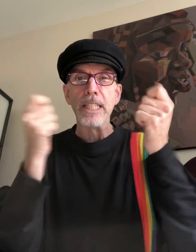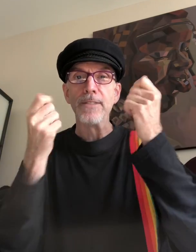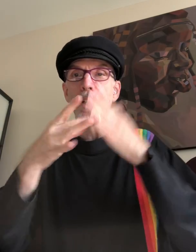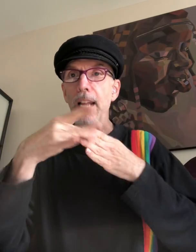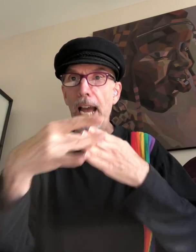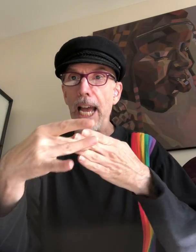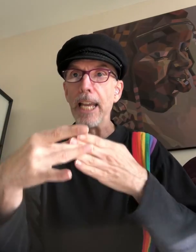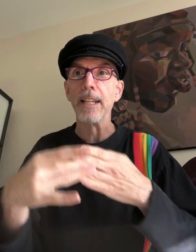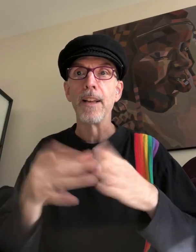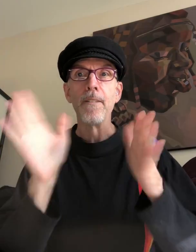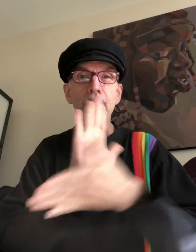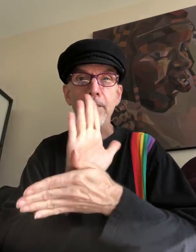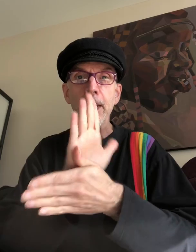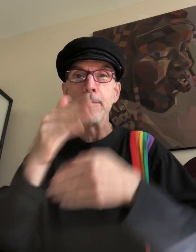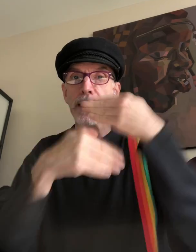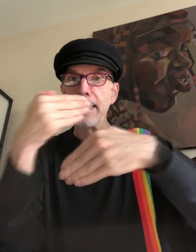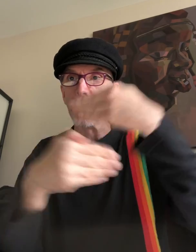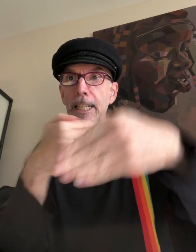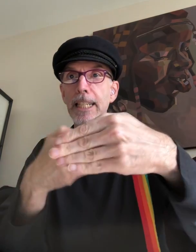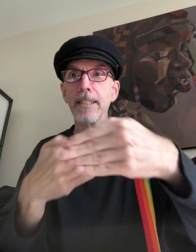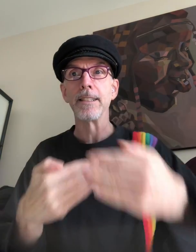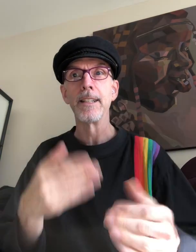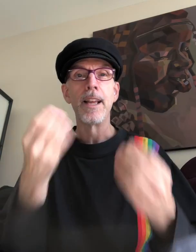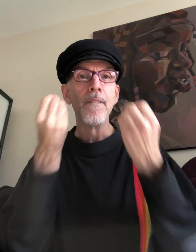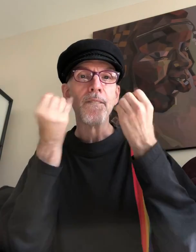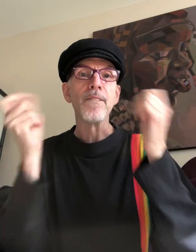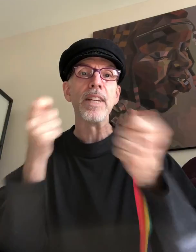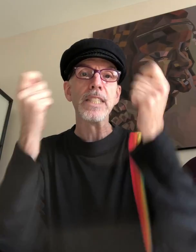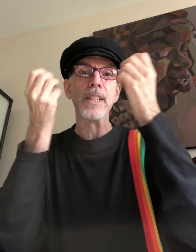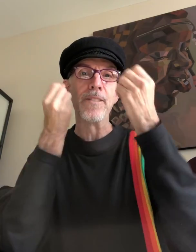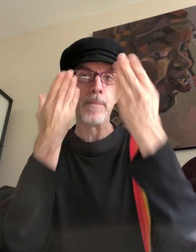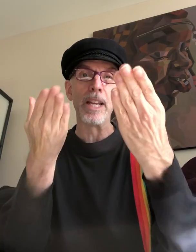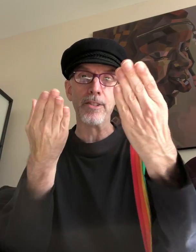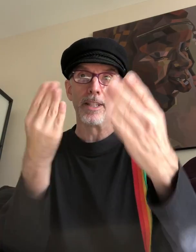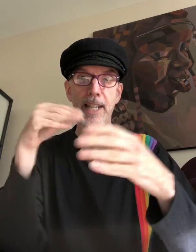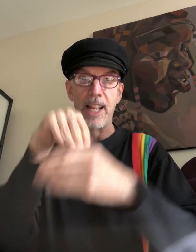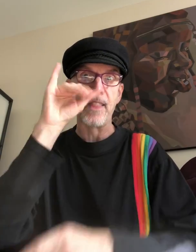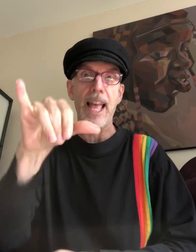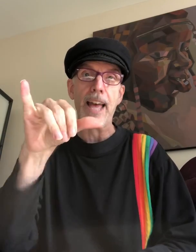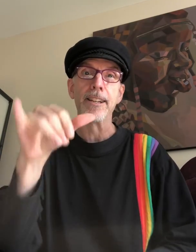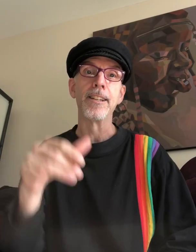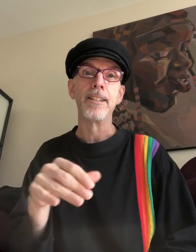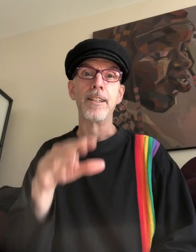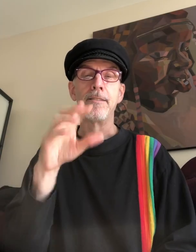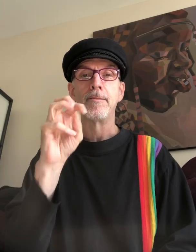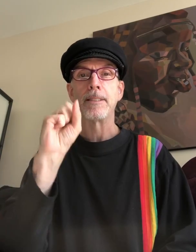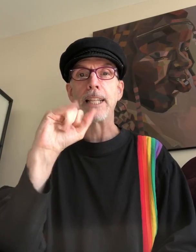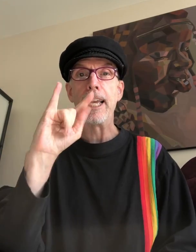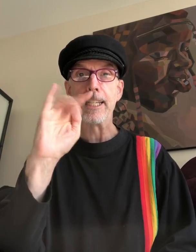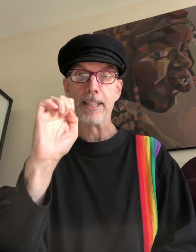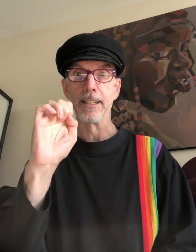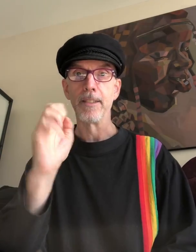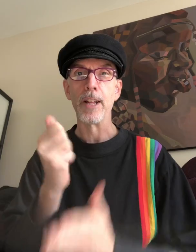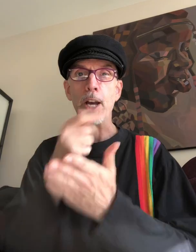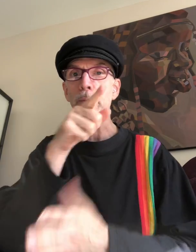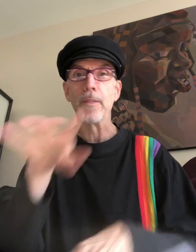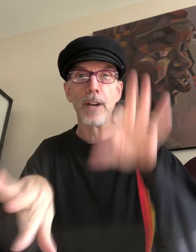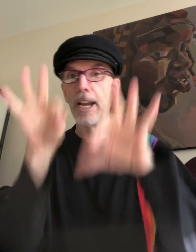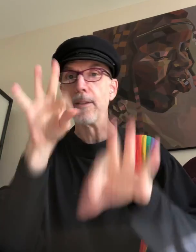festival guide, film series, festival information. in that site to help you find